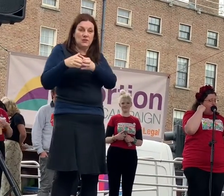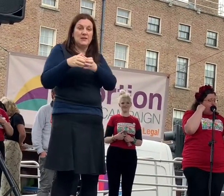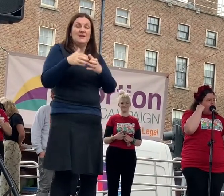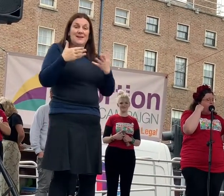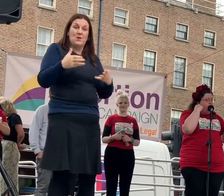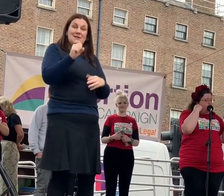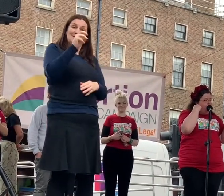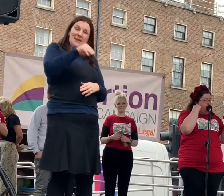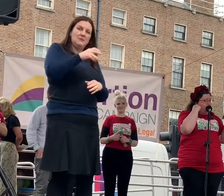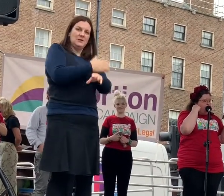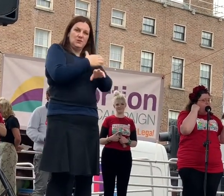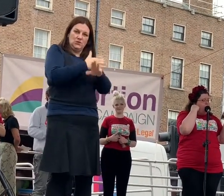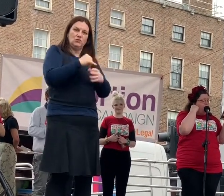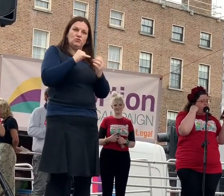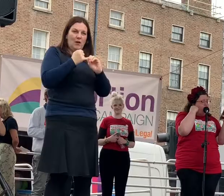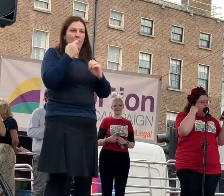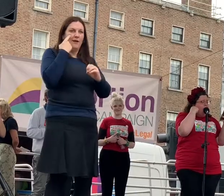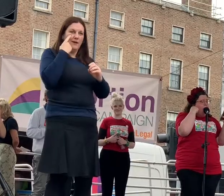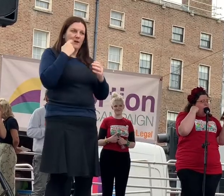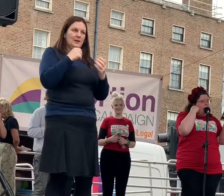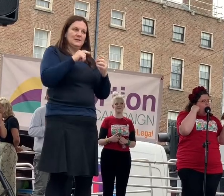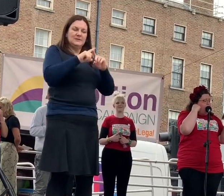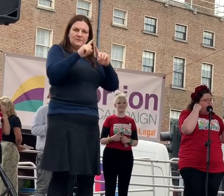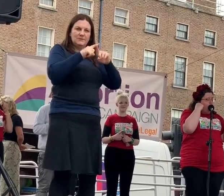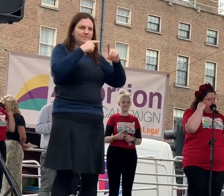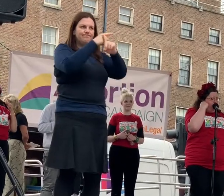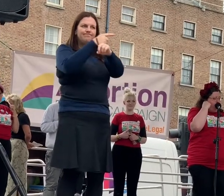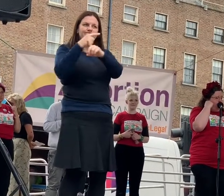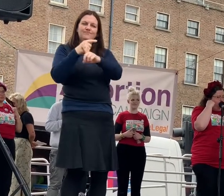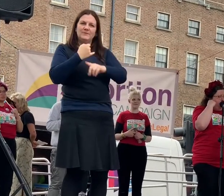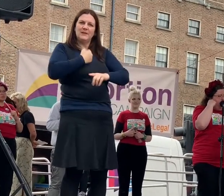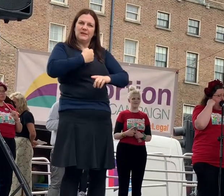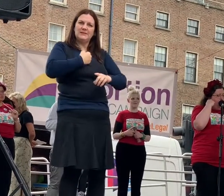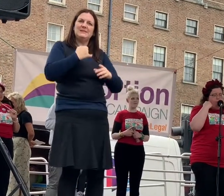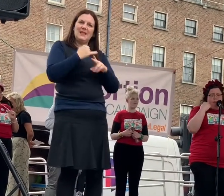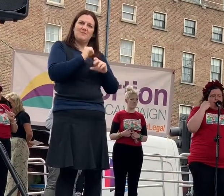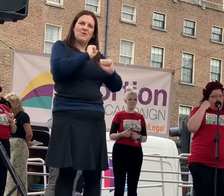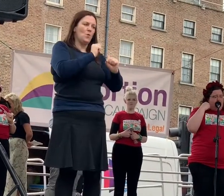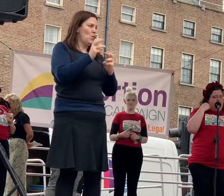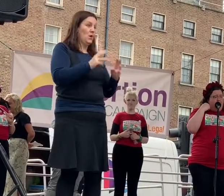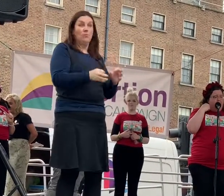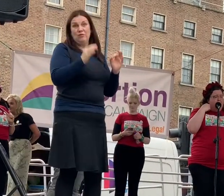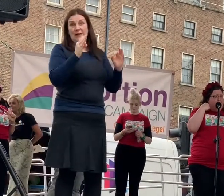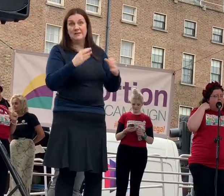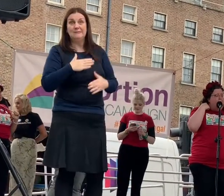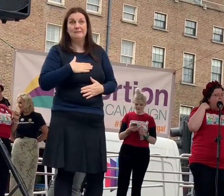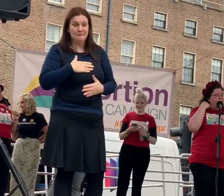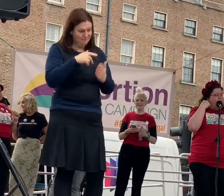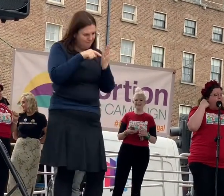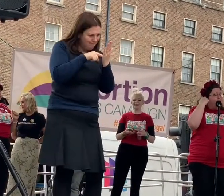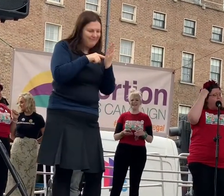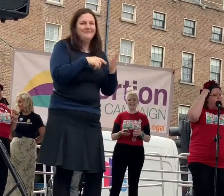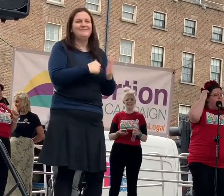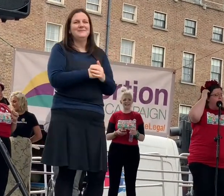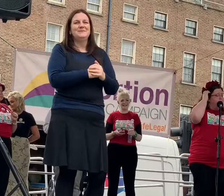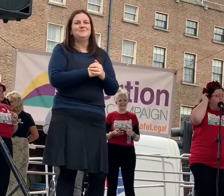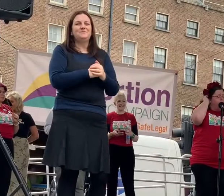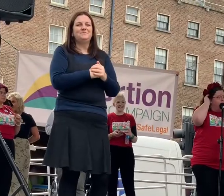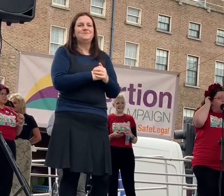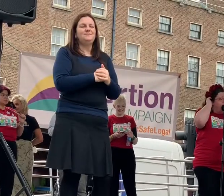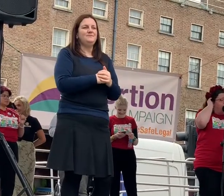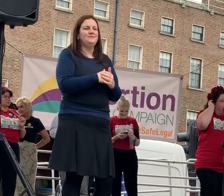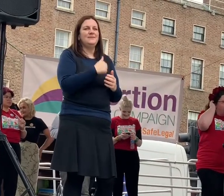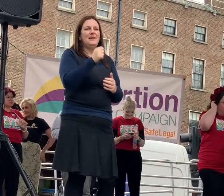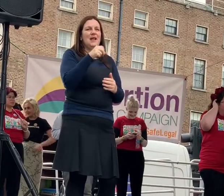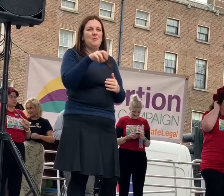continues to try to be as intersexual in their work. Brilliant. then, Albert is a Honduran